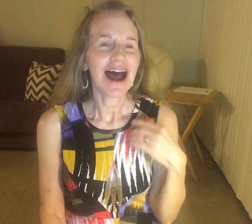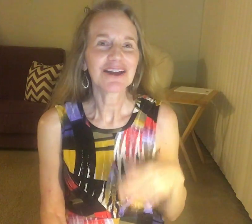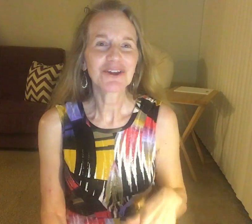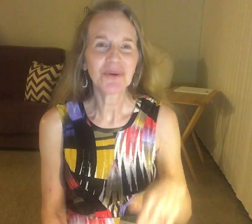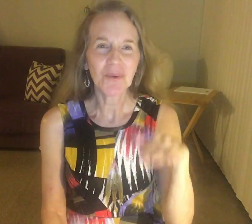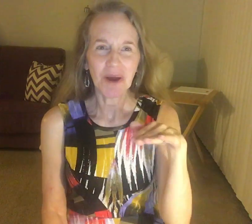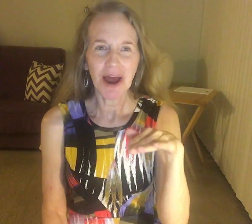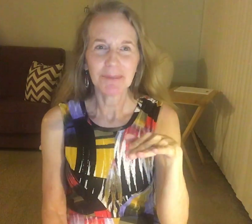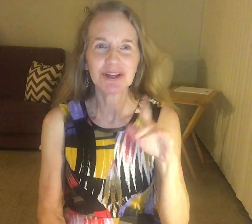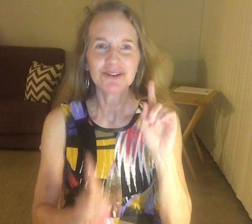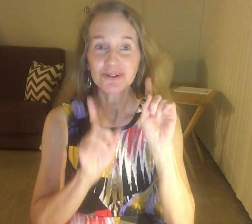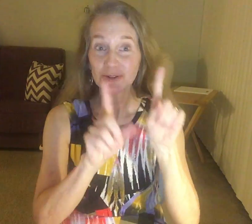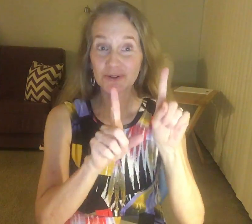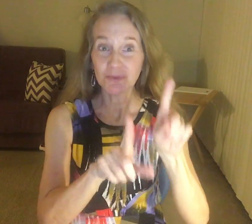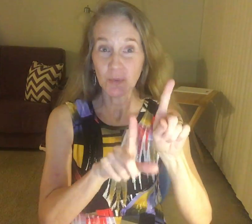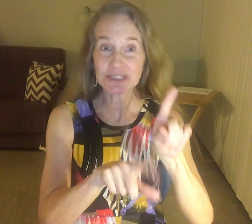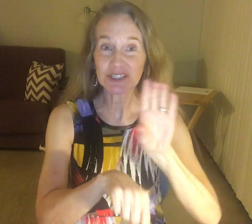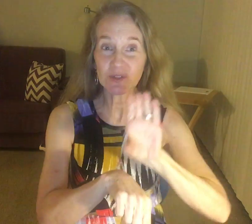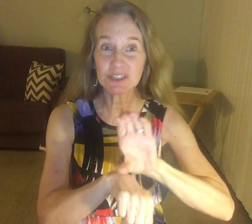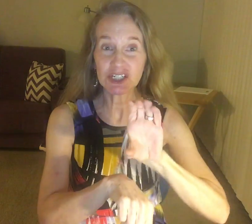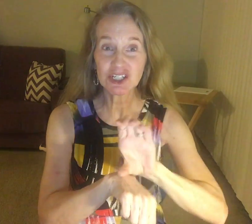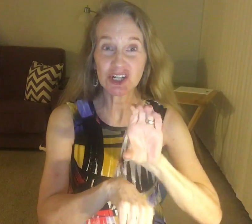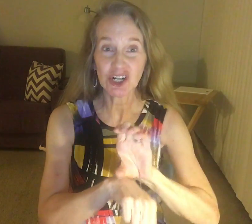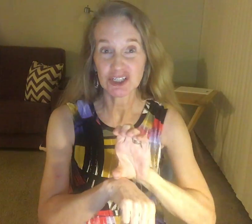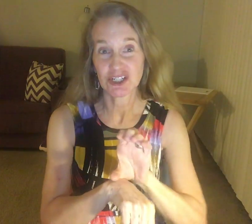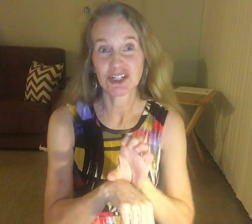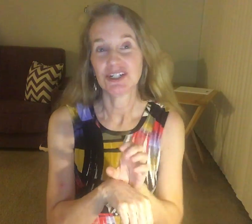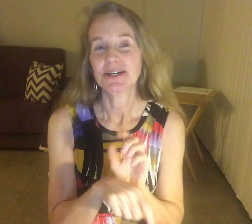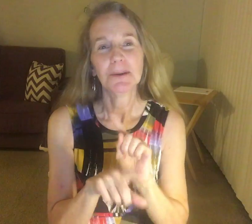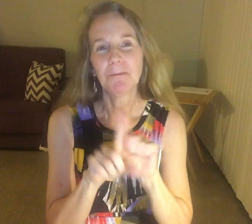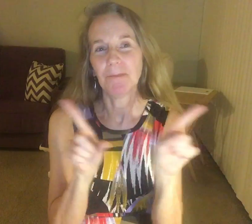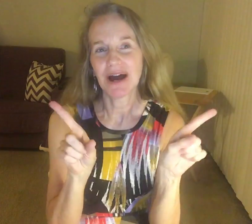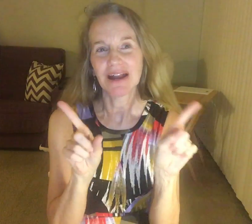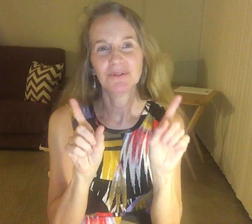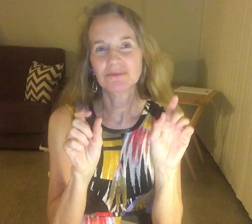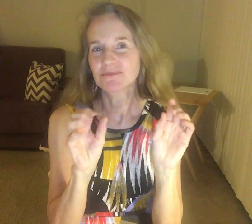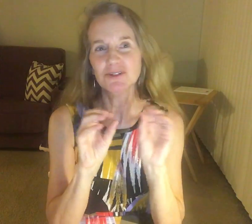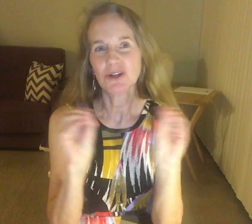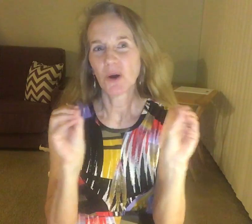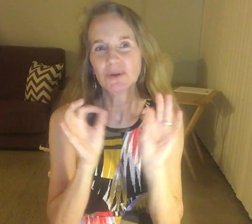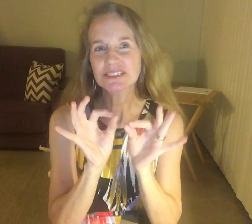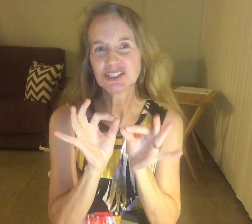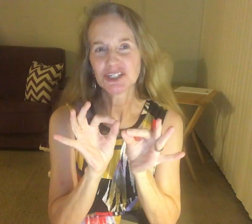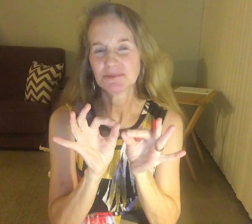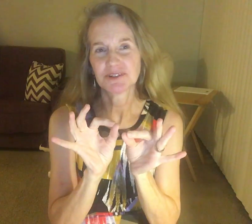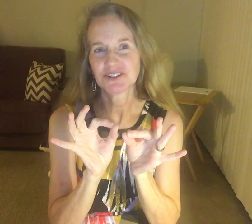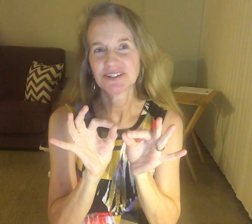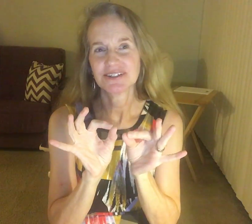I came up with the church, but no interpreters